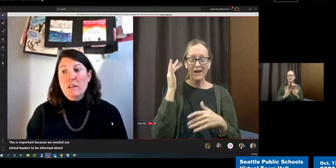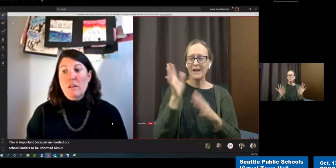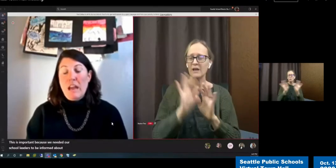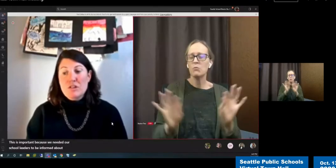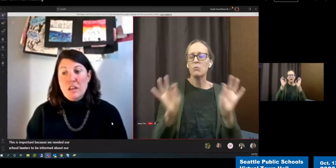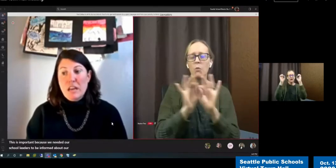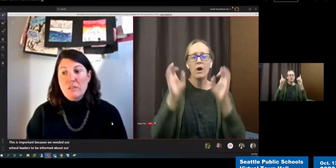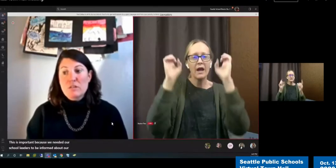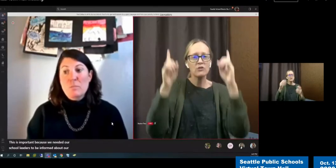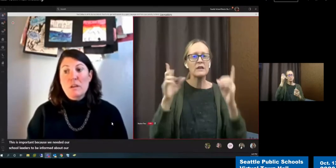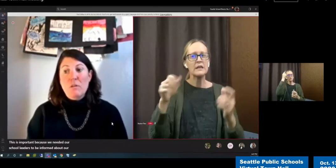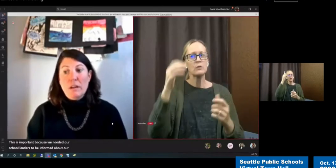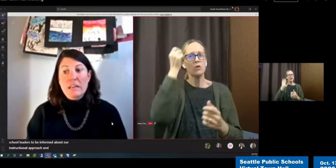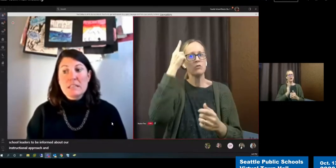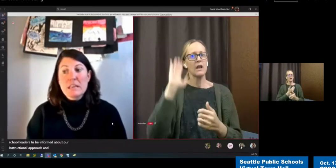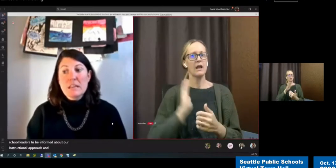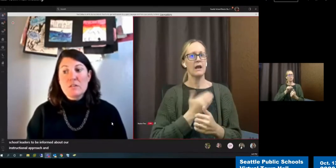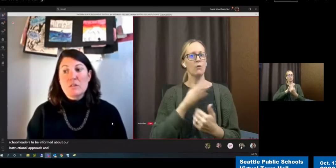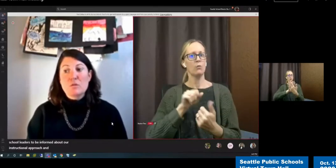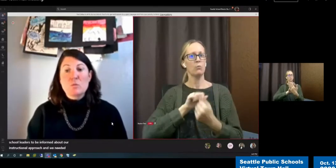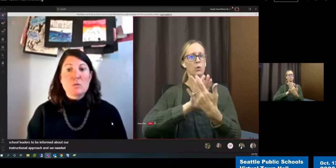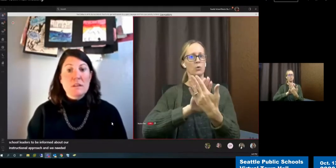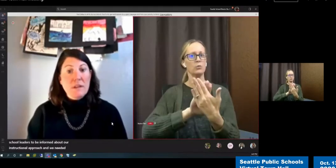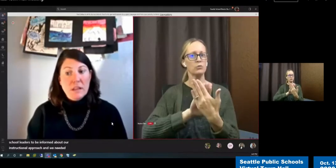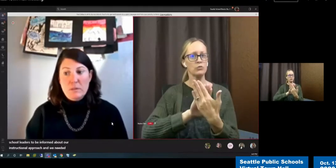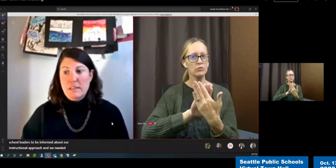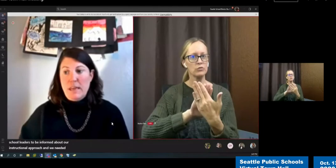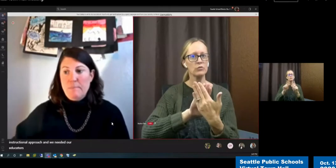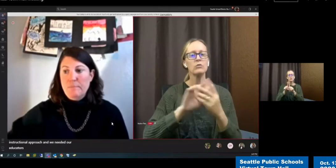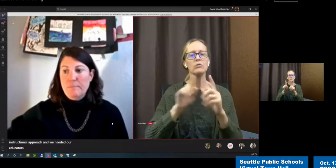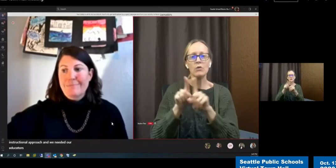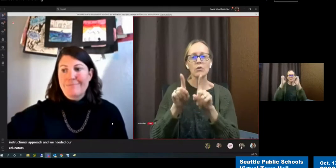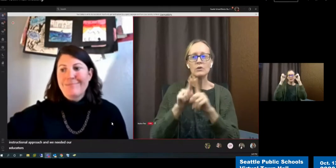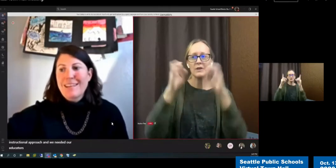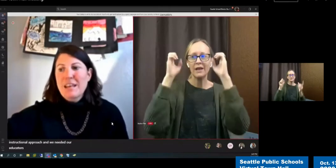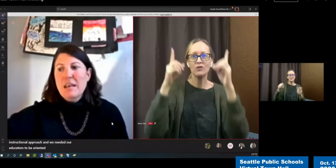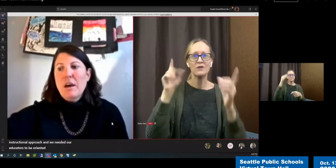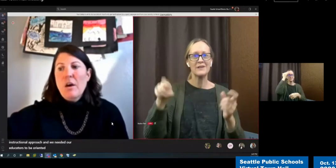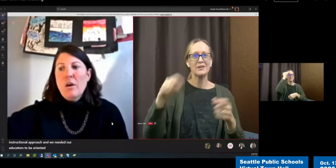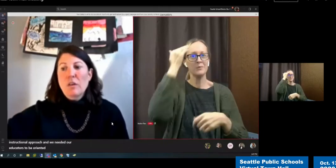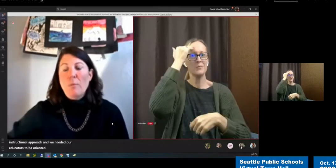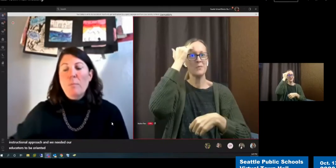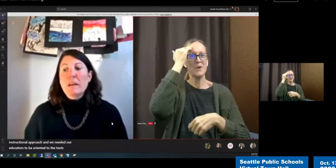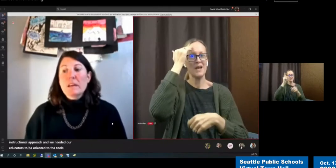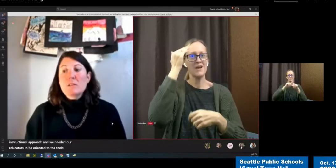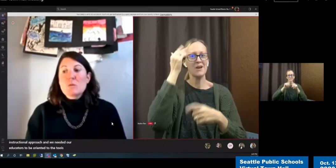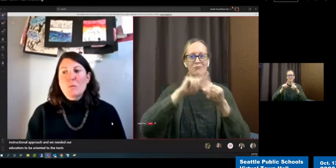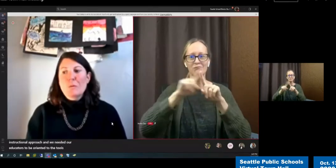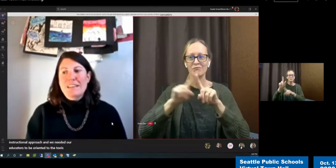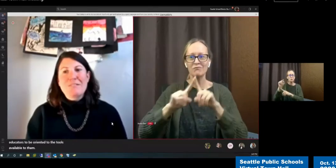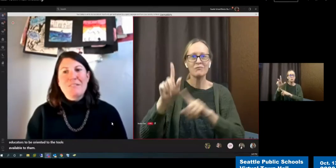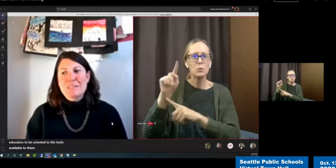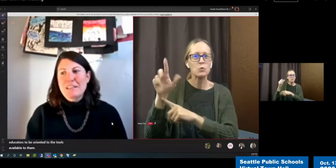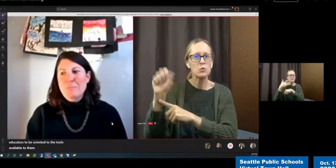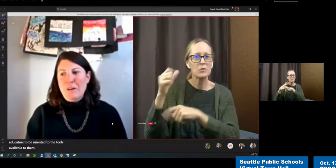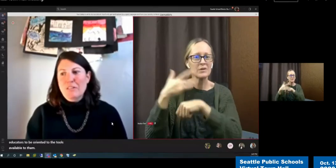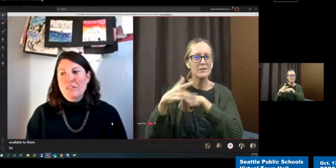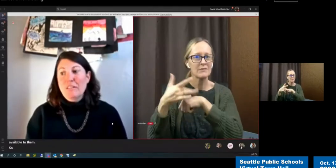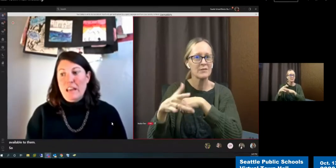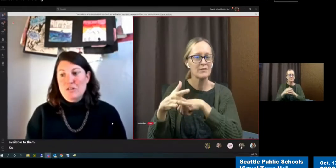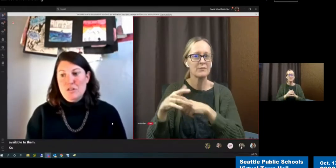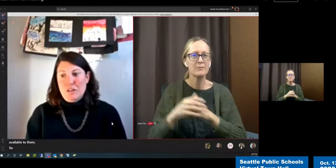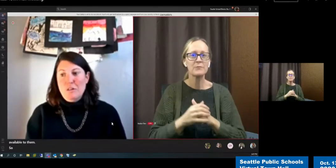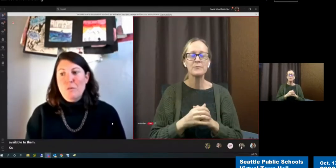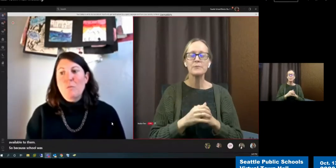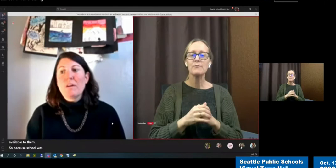needed our educators to be oriented to the tools available to them. So, because school was interrupted in March